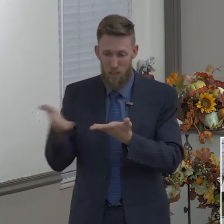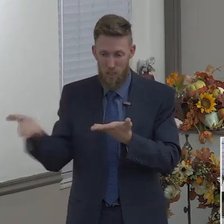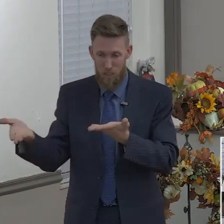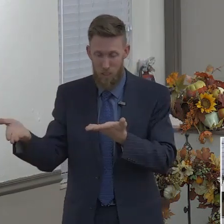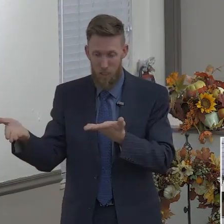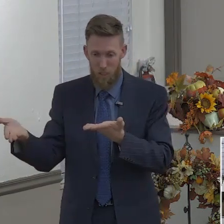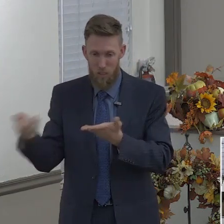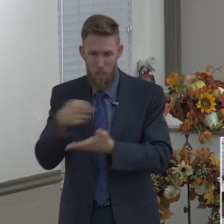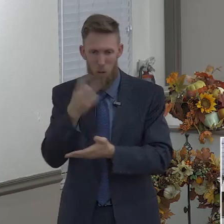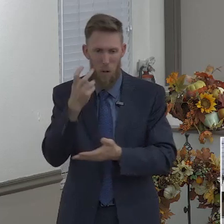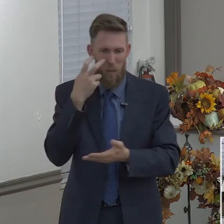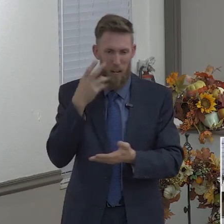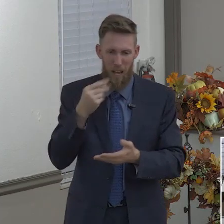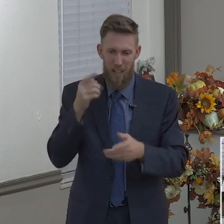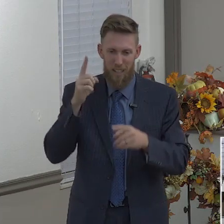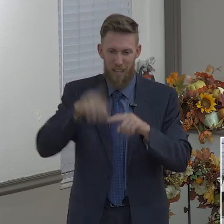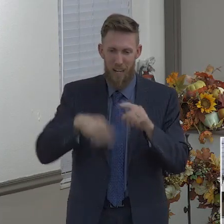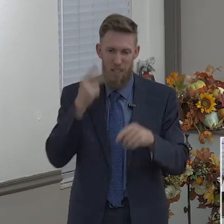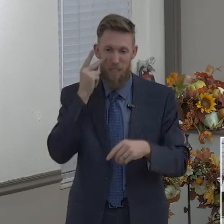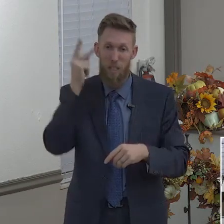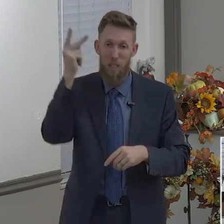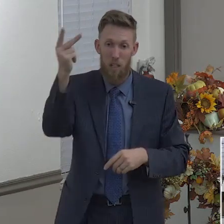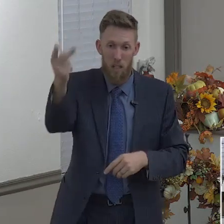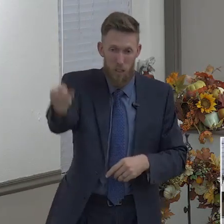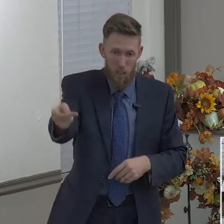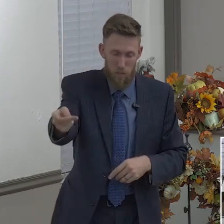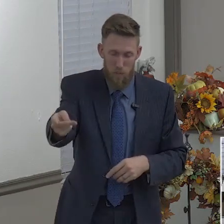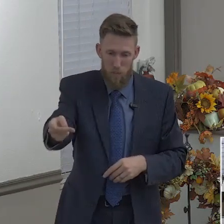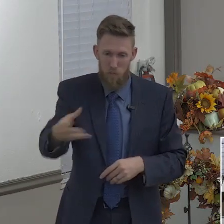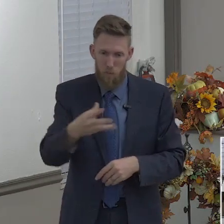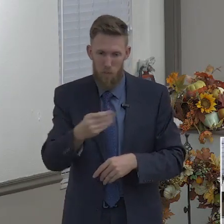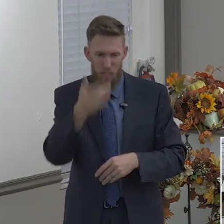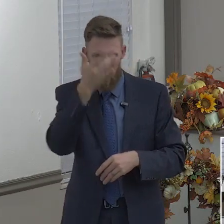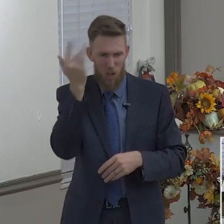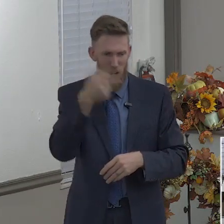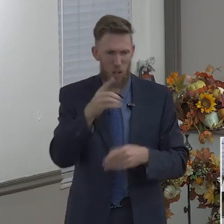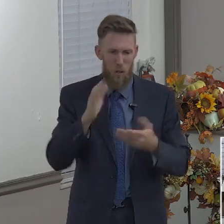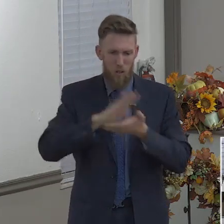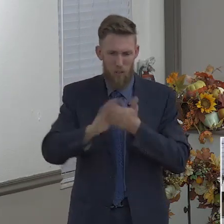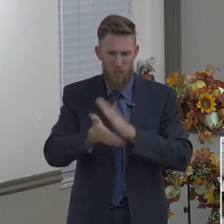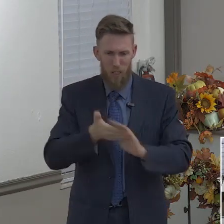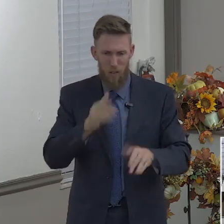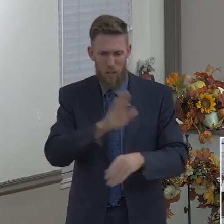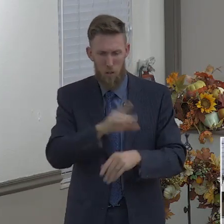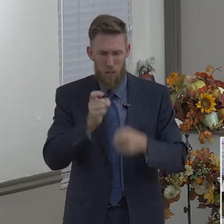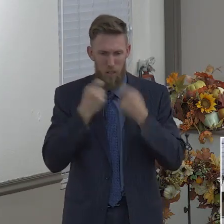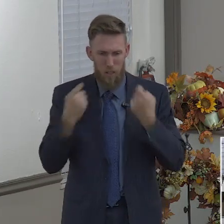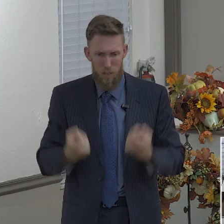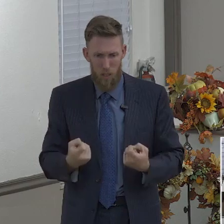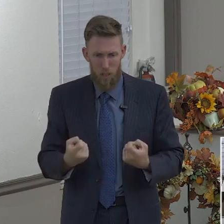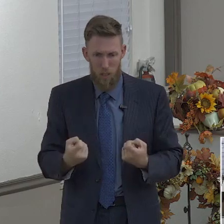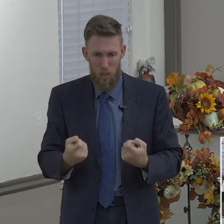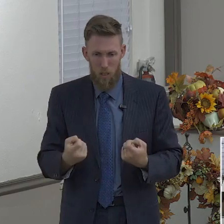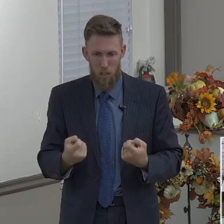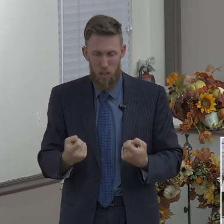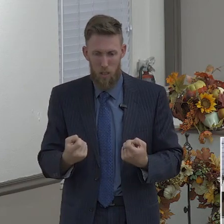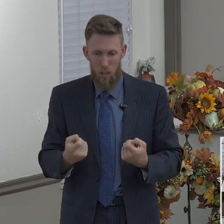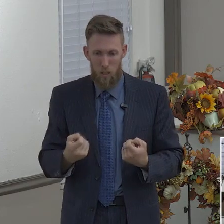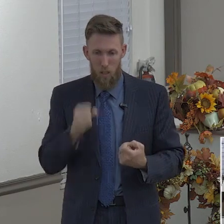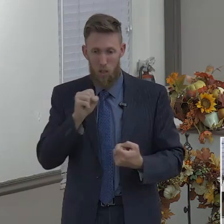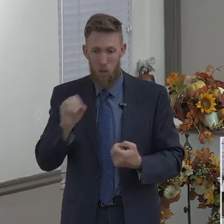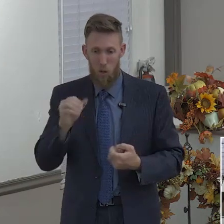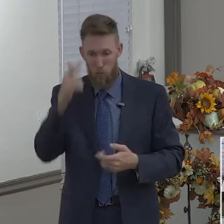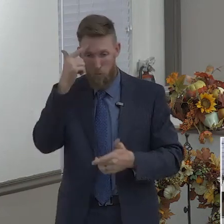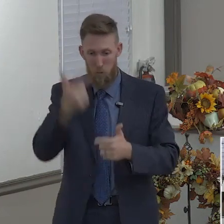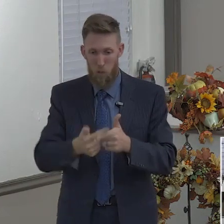has forgotten that he was purged from his old sins. Wherefore, the rather brethren, give diligence to make your calling and election